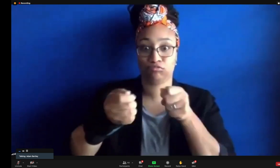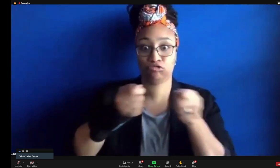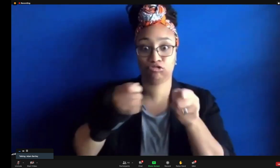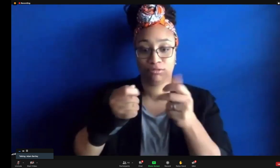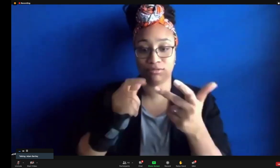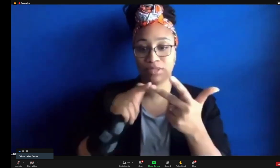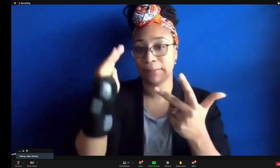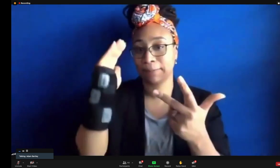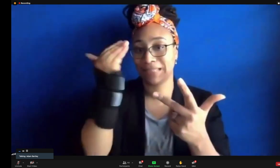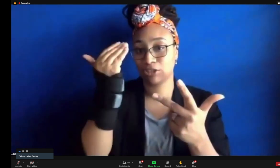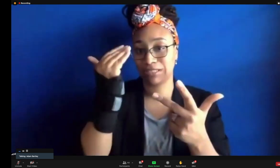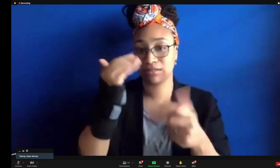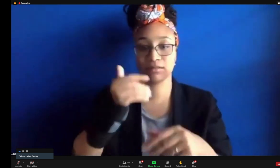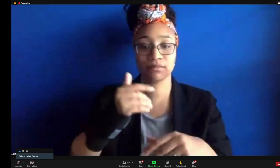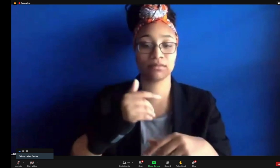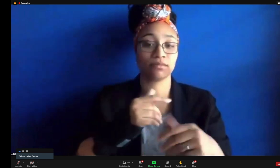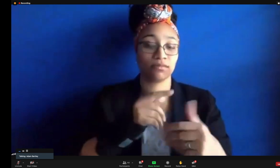Mirror. And then that one I'd done as a director.